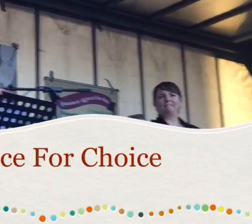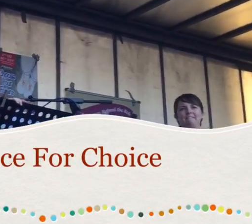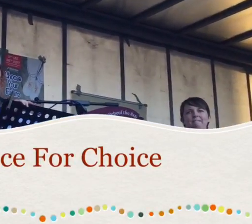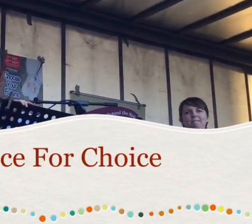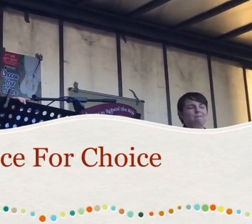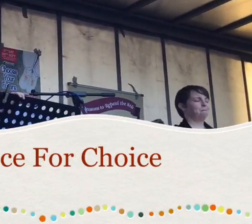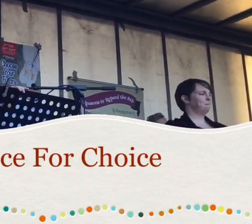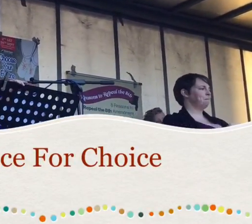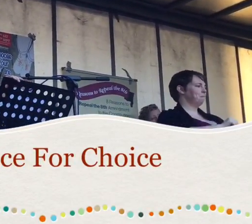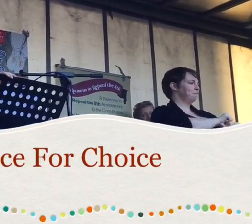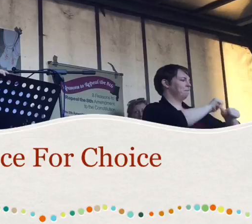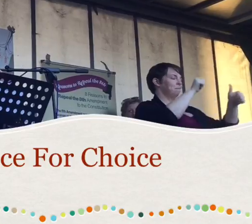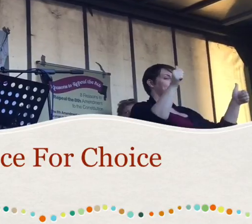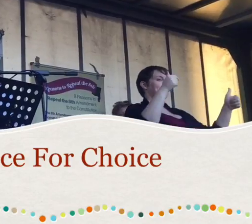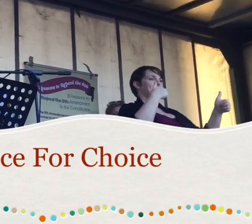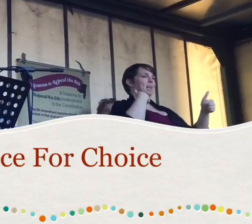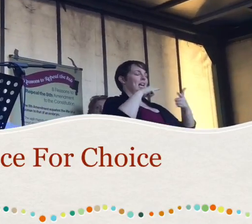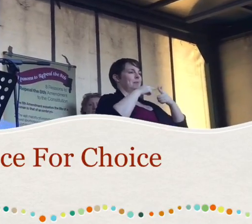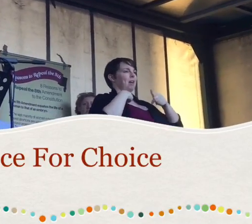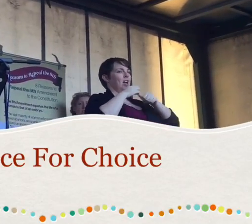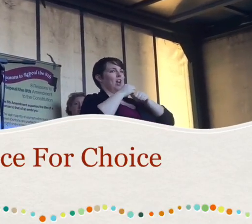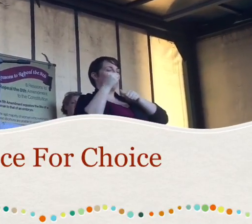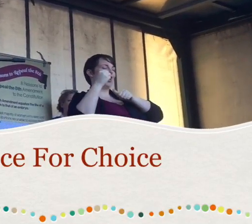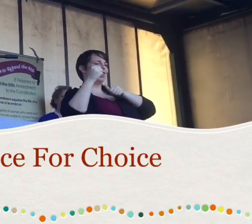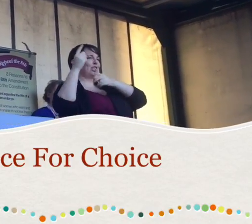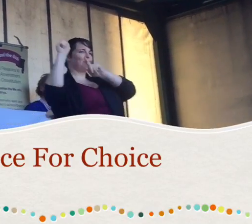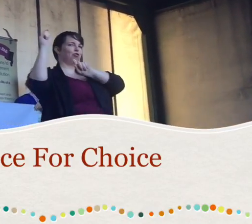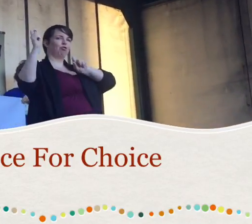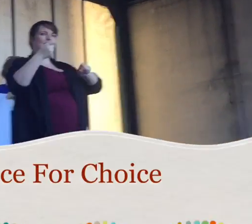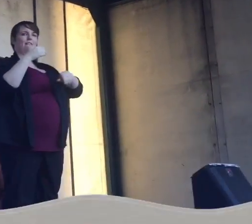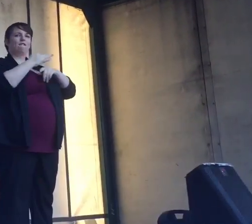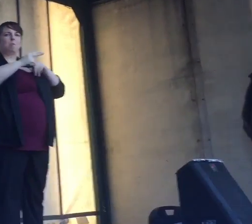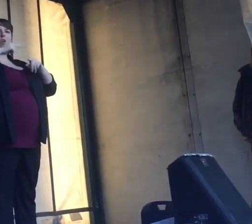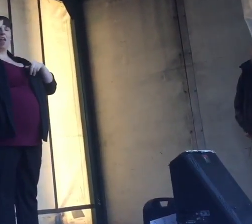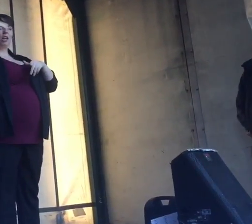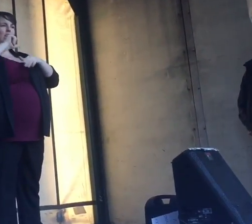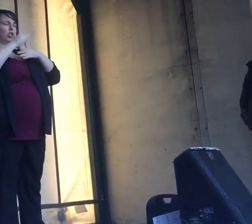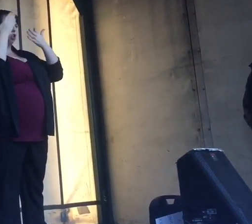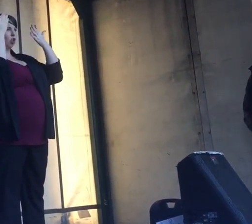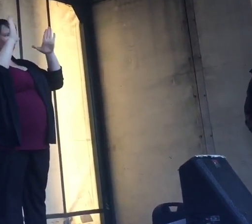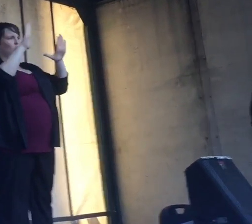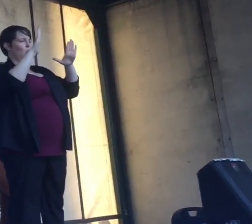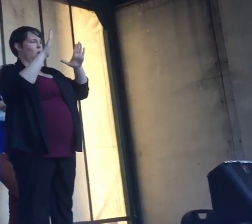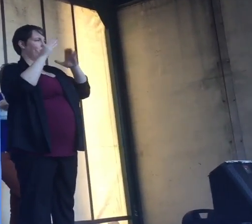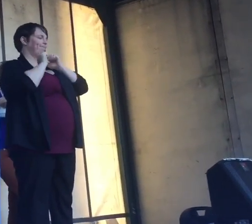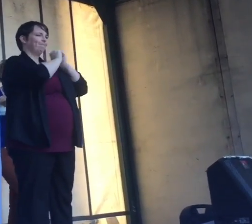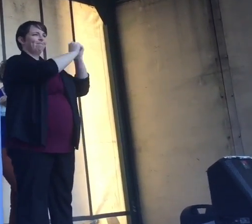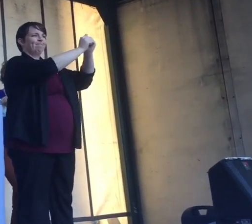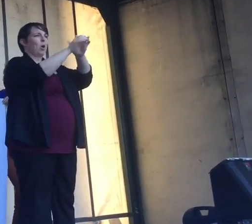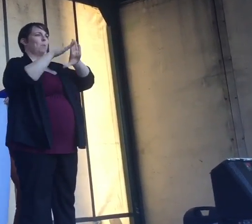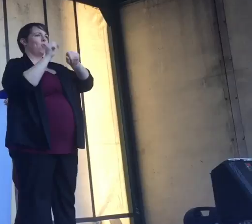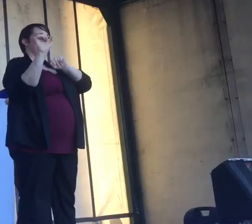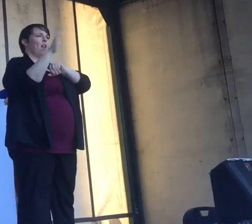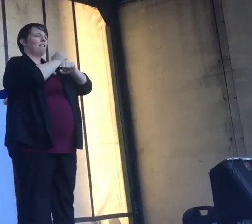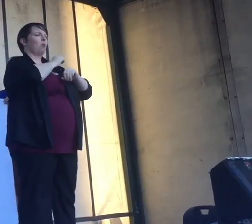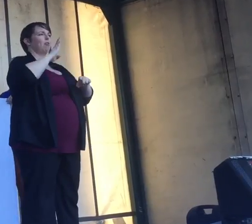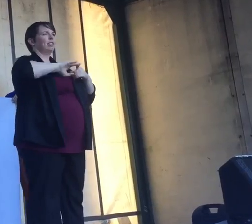Hello, me and my fellow activists have traveled from the north today to show solidarity with all of our brothers and sisters.